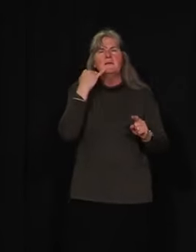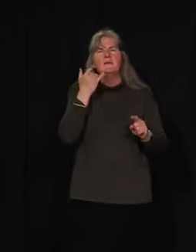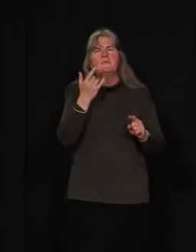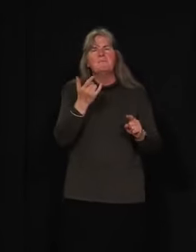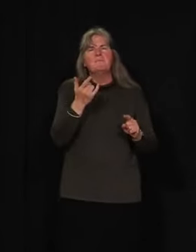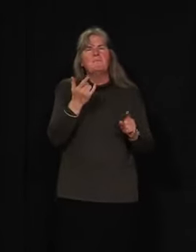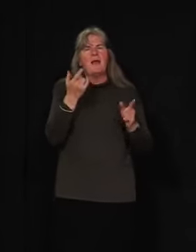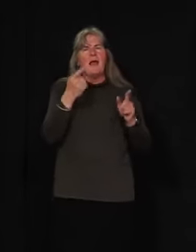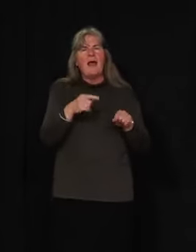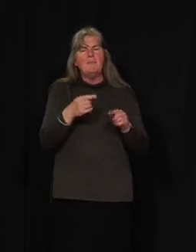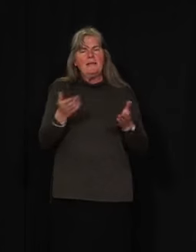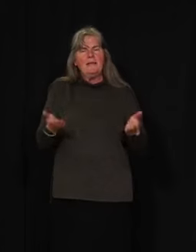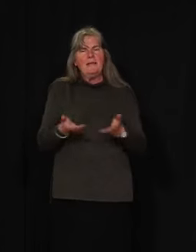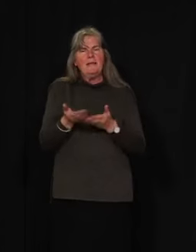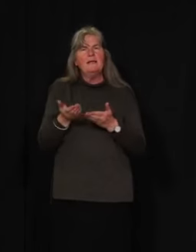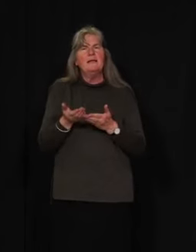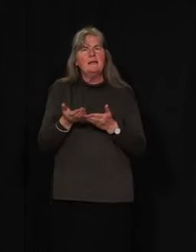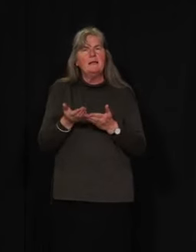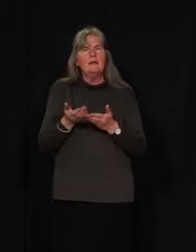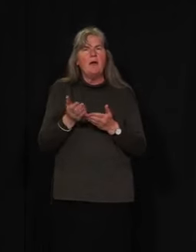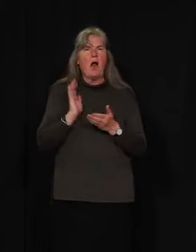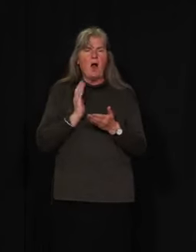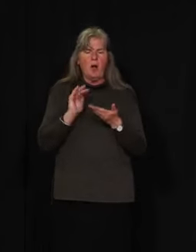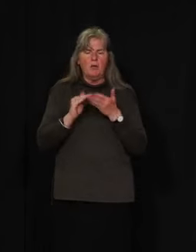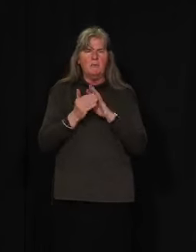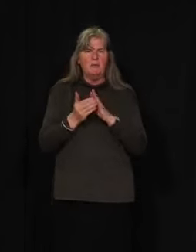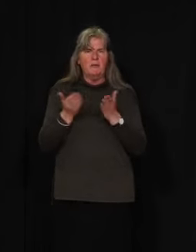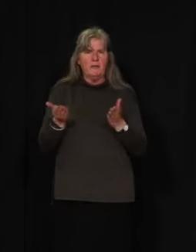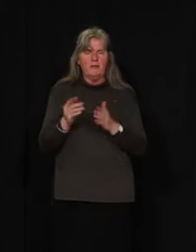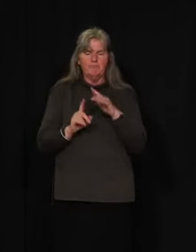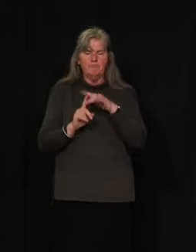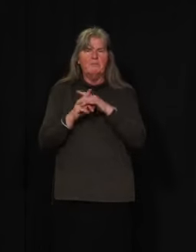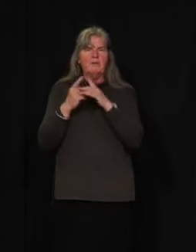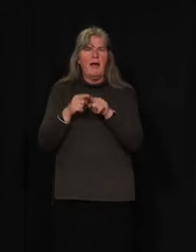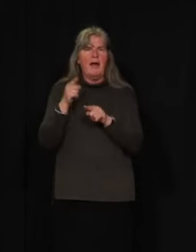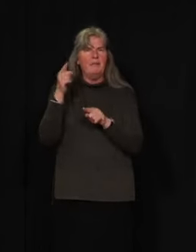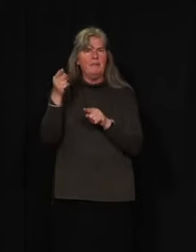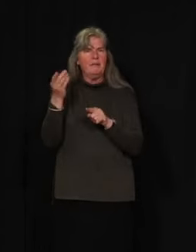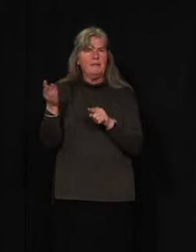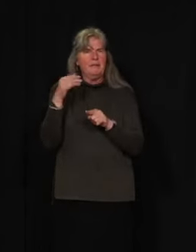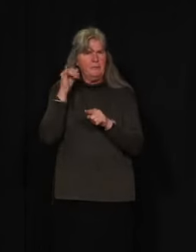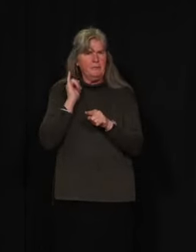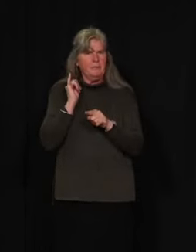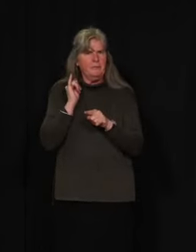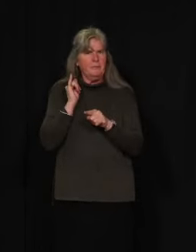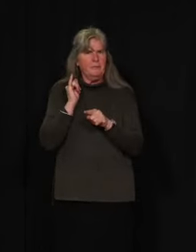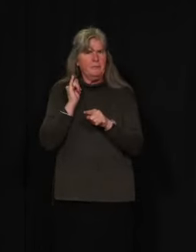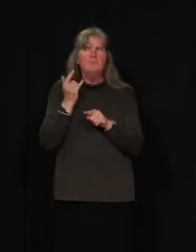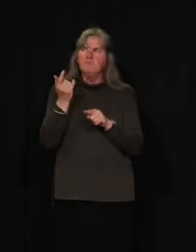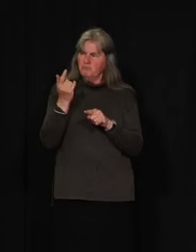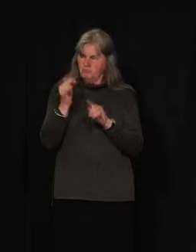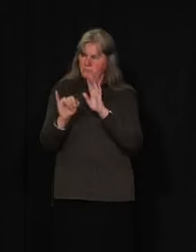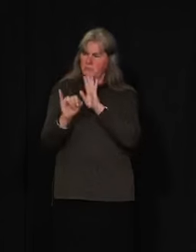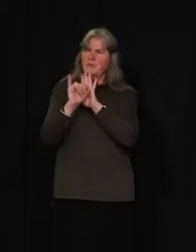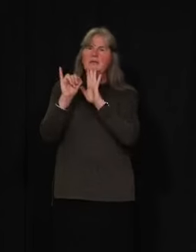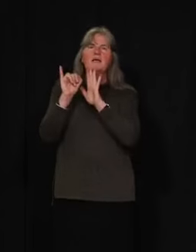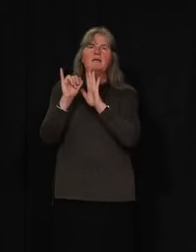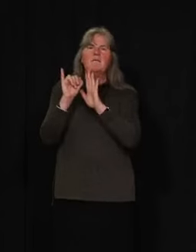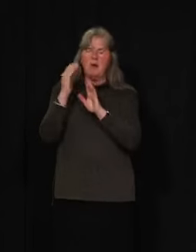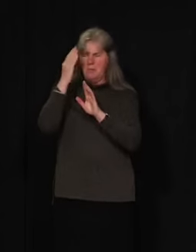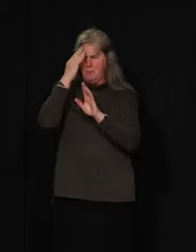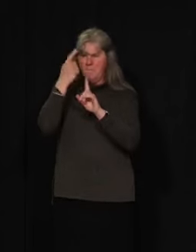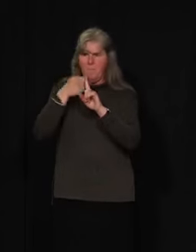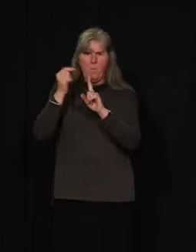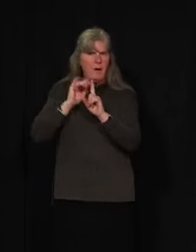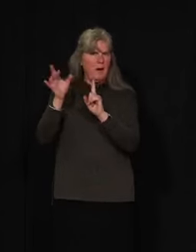case that we had in one of our communities, where the case was appropriately identified, contacts